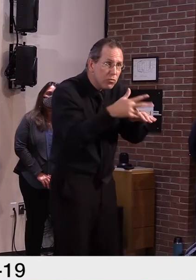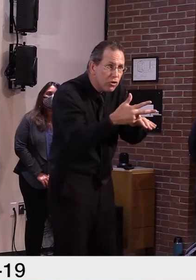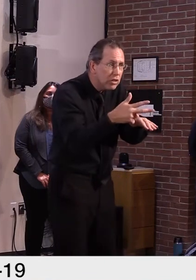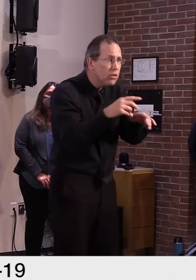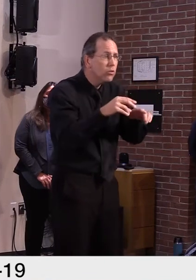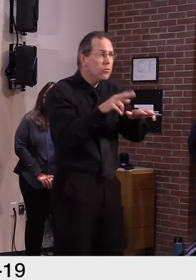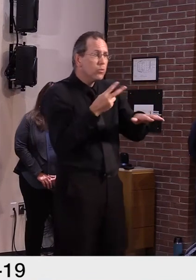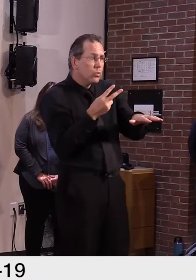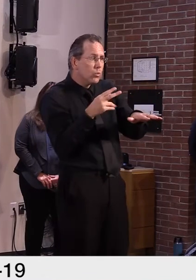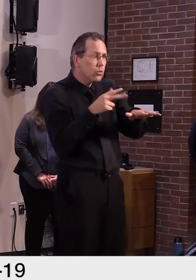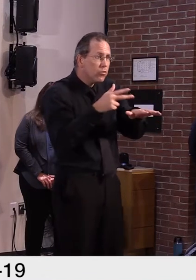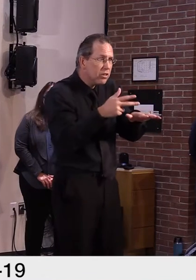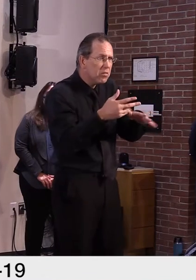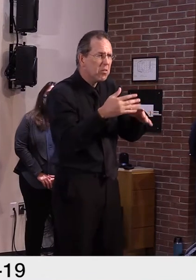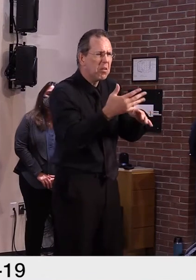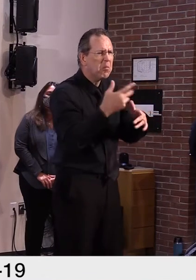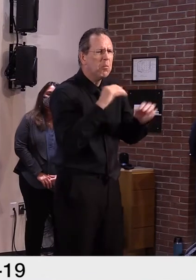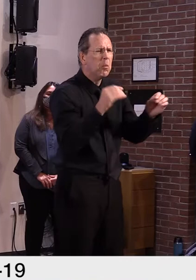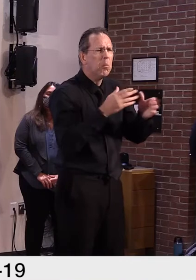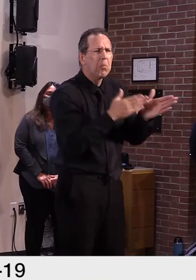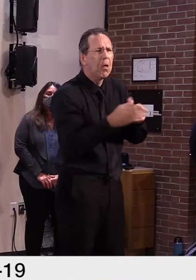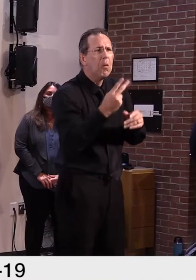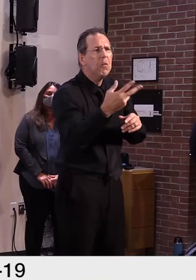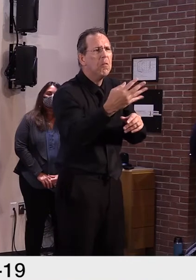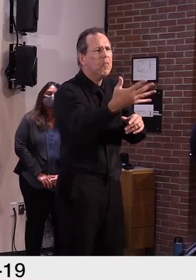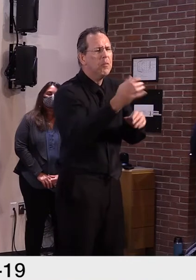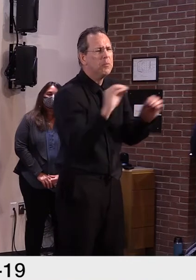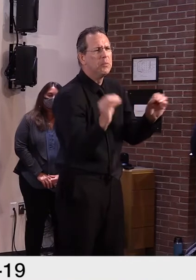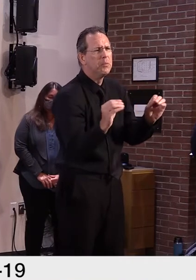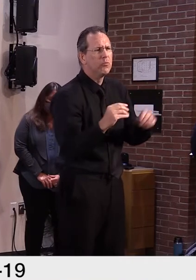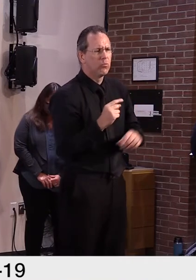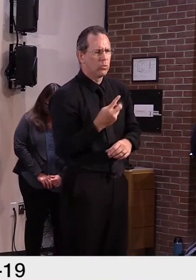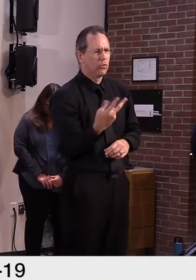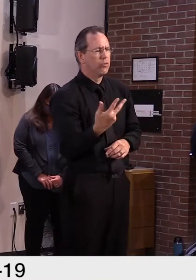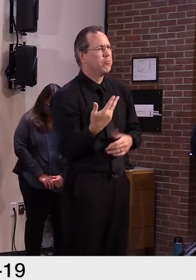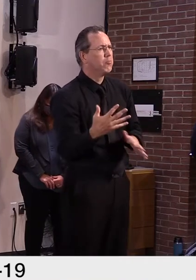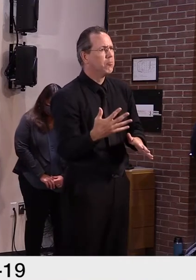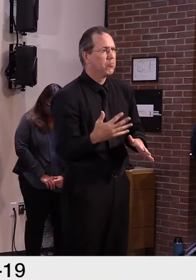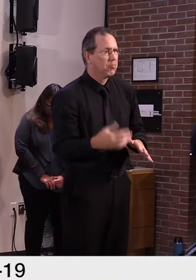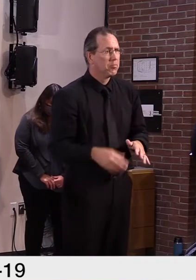Okay, great. Thank you very much. Aaron, B.T. Digger.